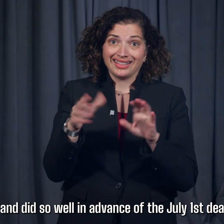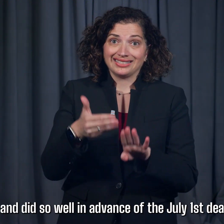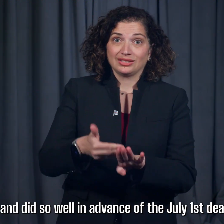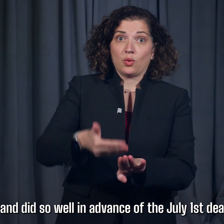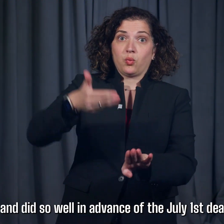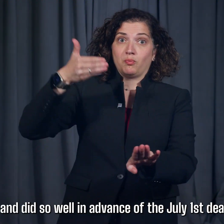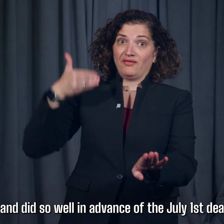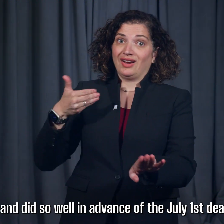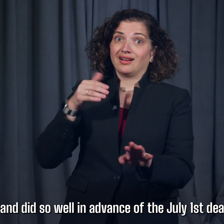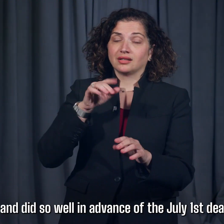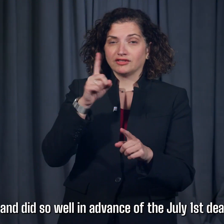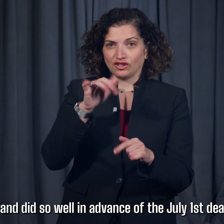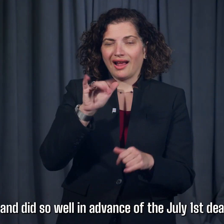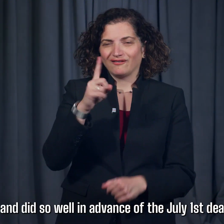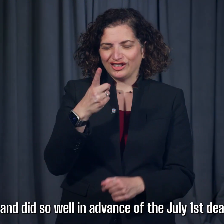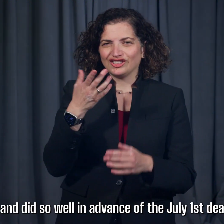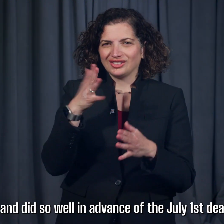well in advance of the July 1 deadline.